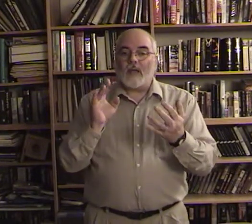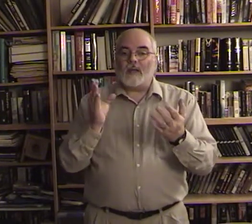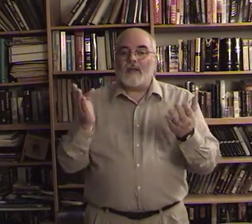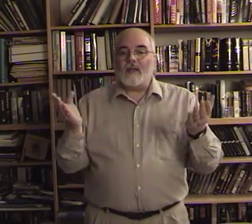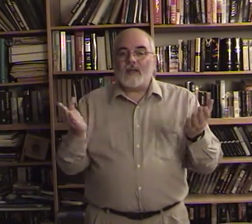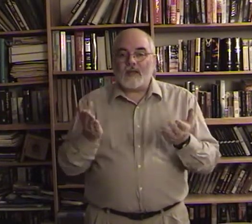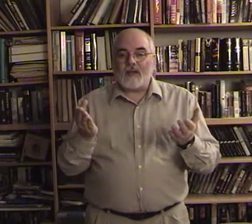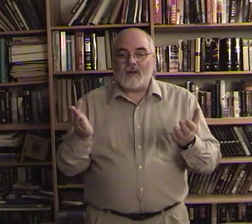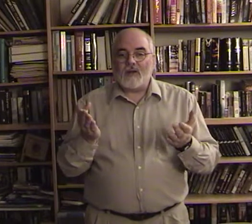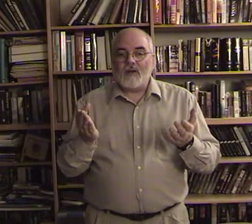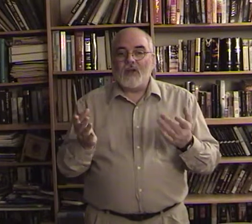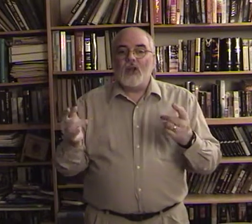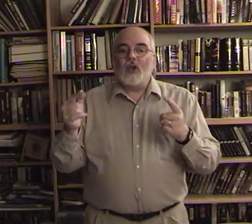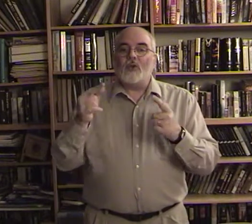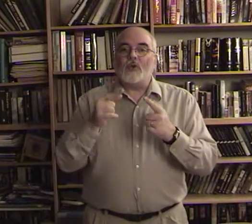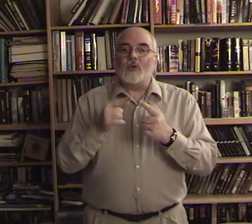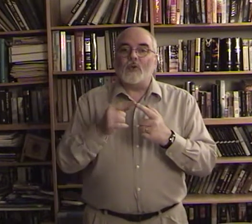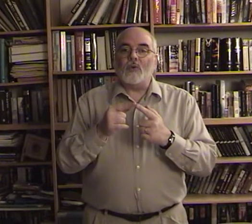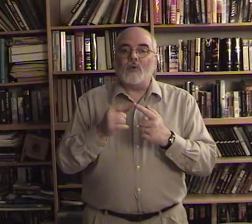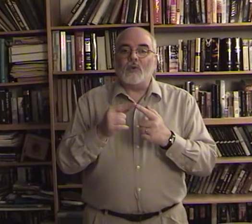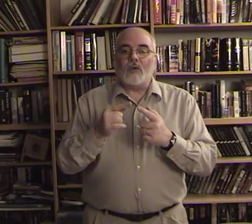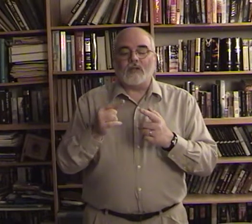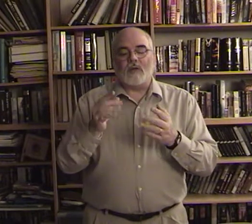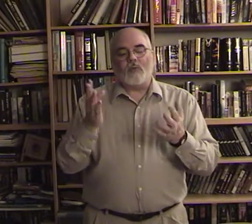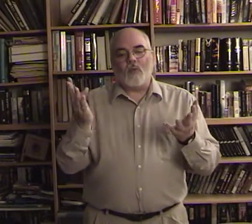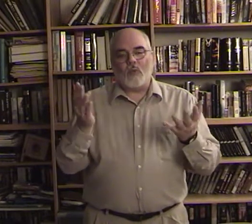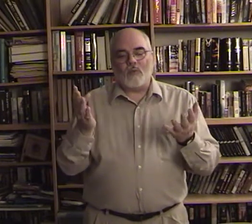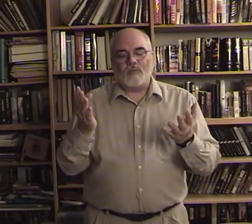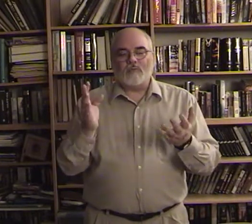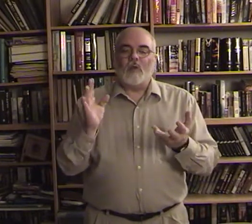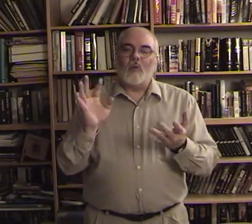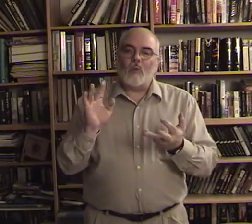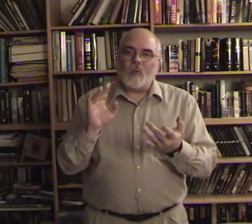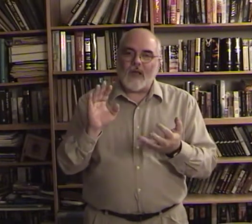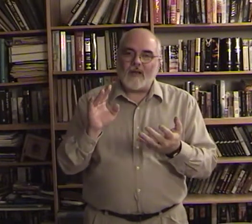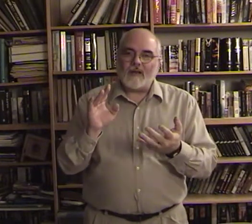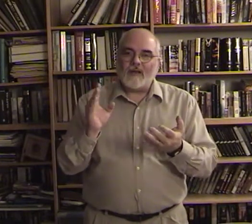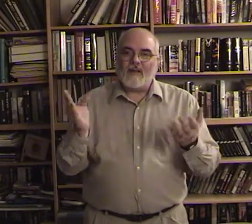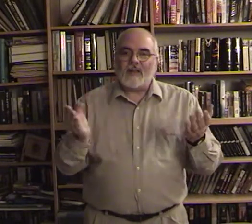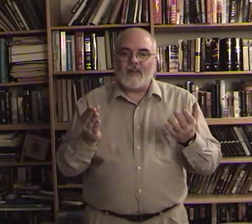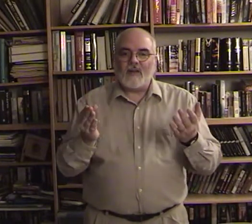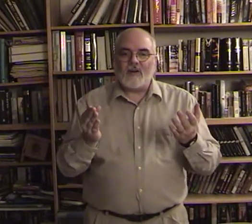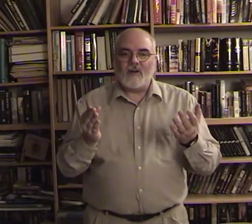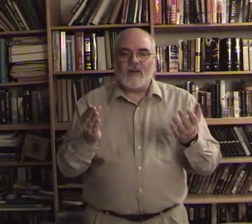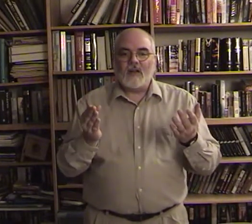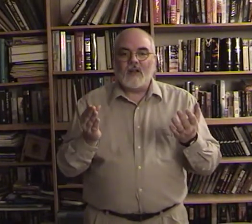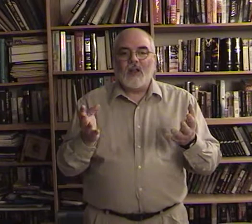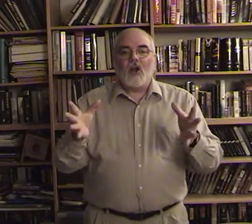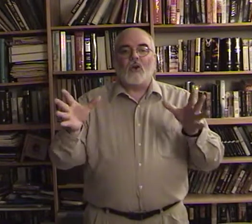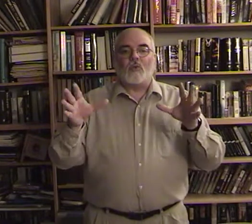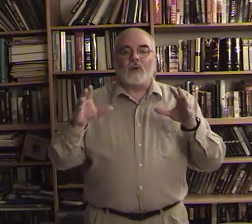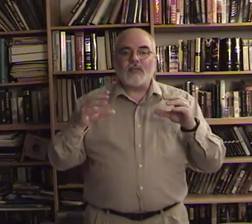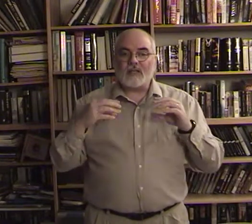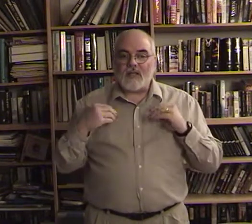here to i think wait here receive